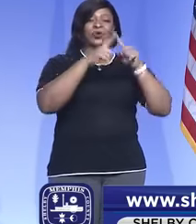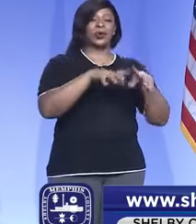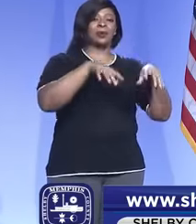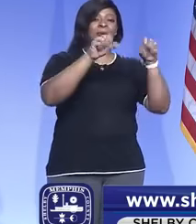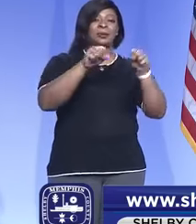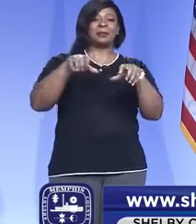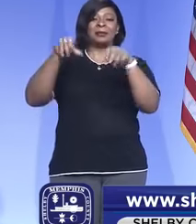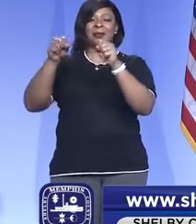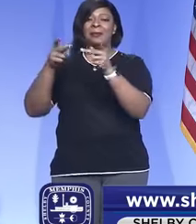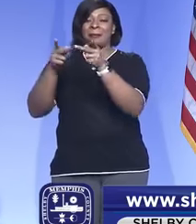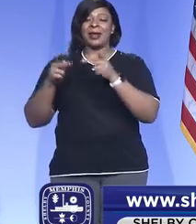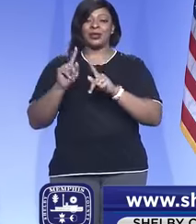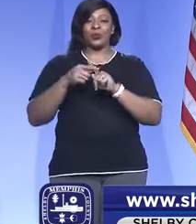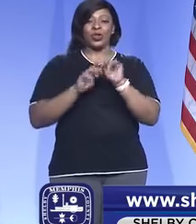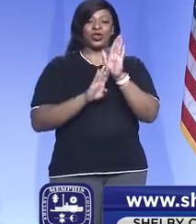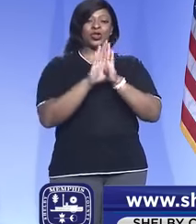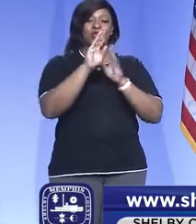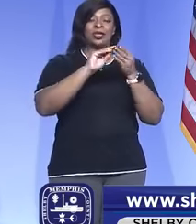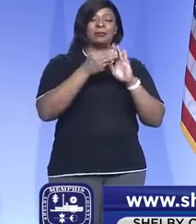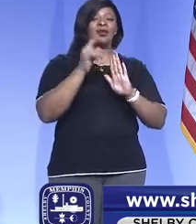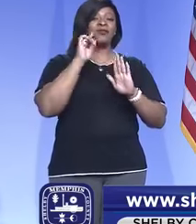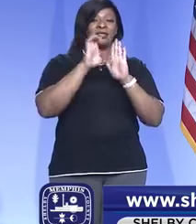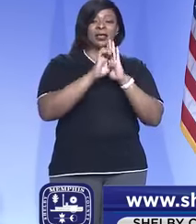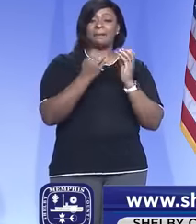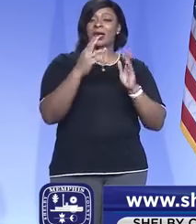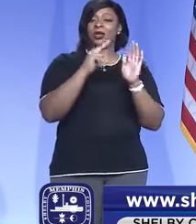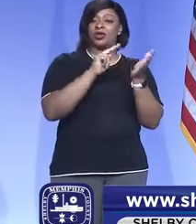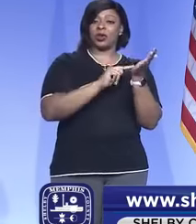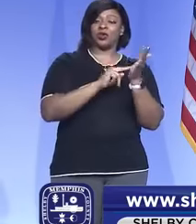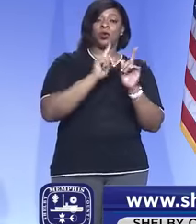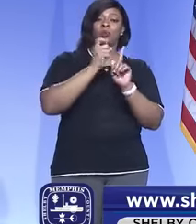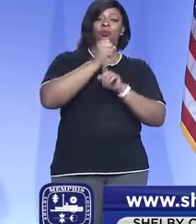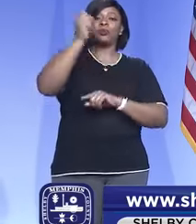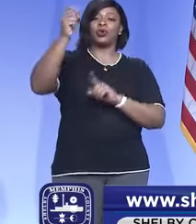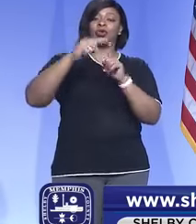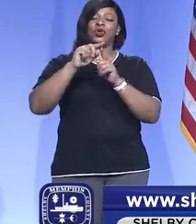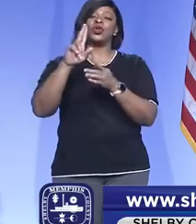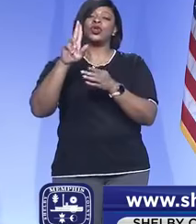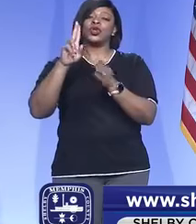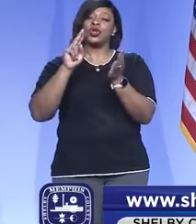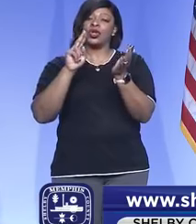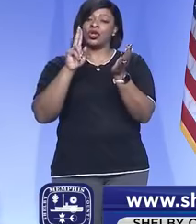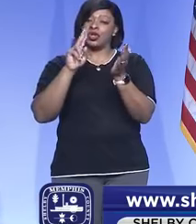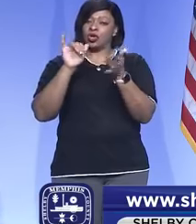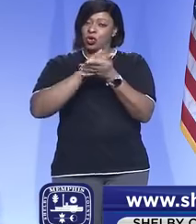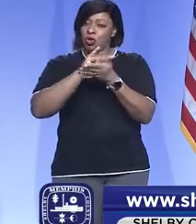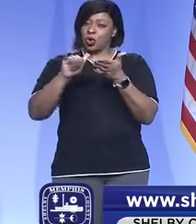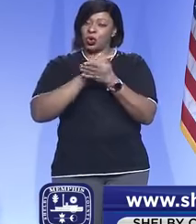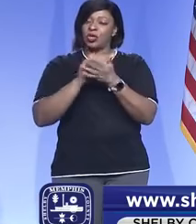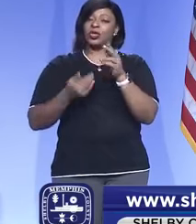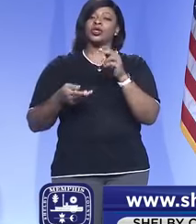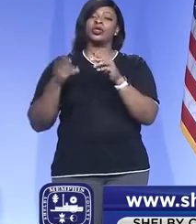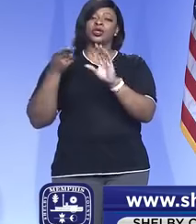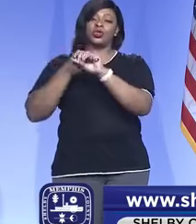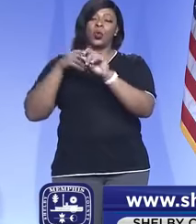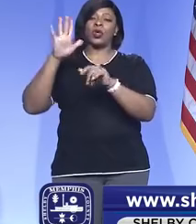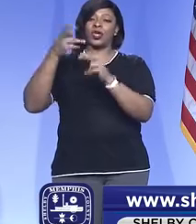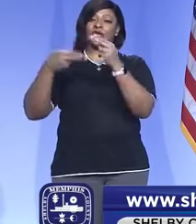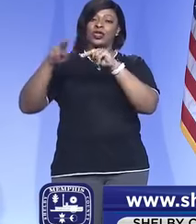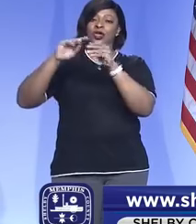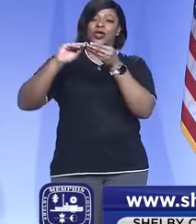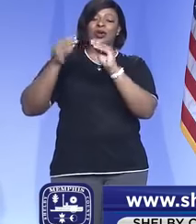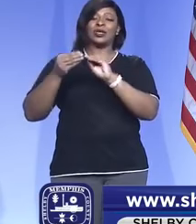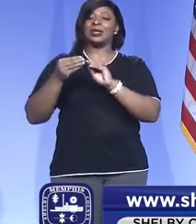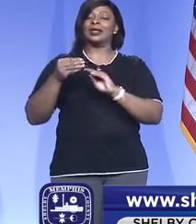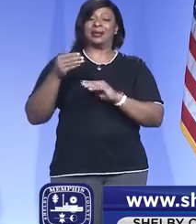in when there are shortages. An example is many nurses went to New York during their surge. It's very difficult now to recruit